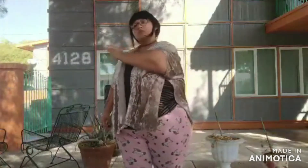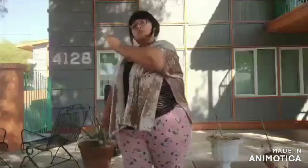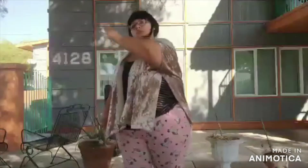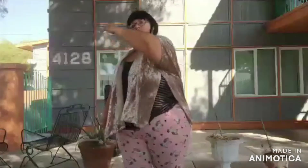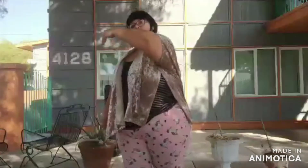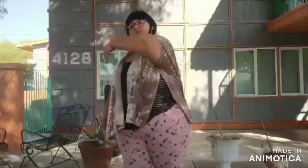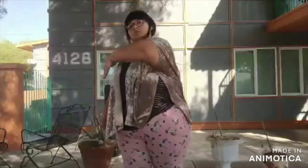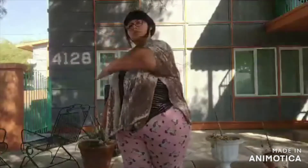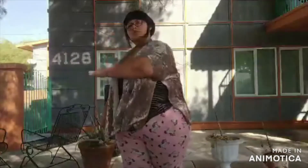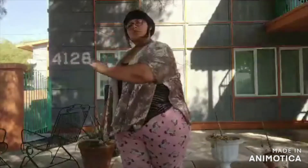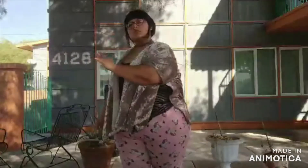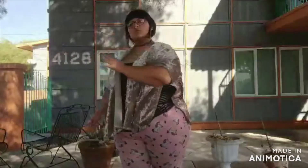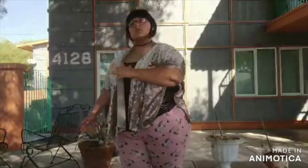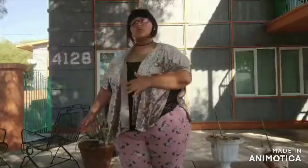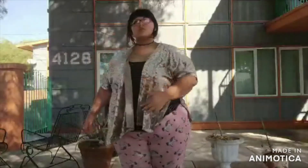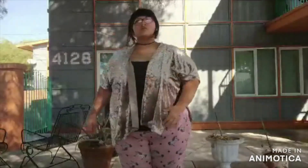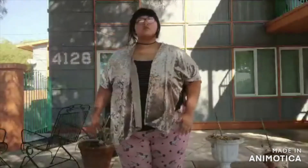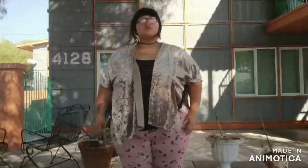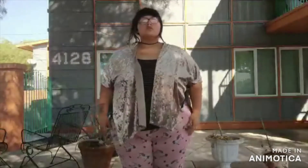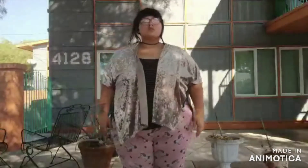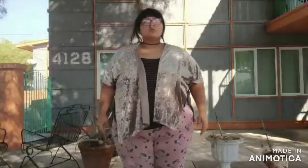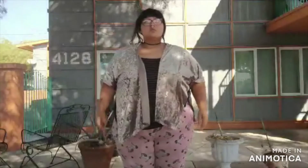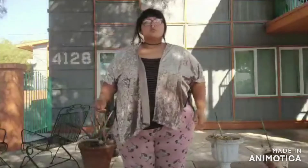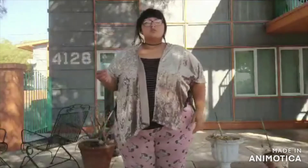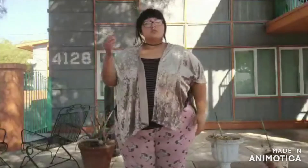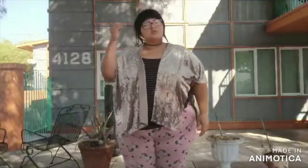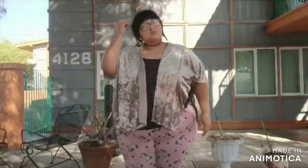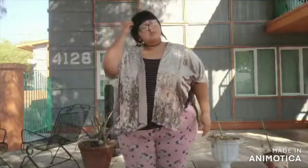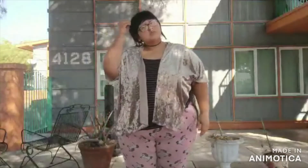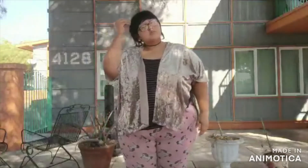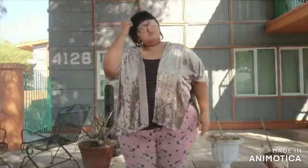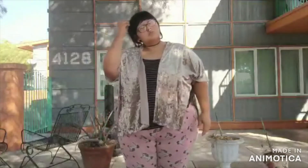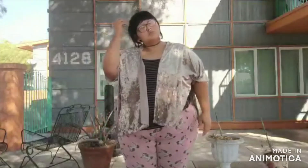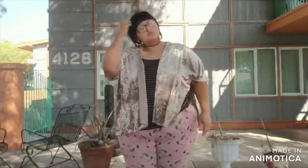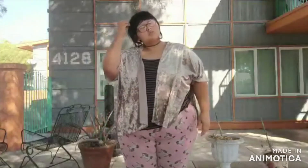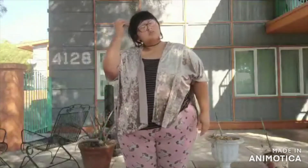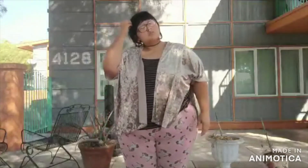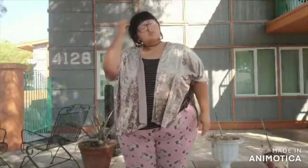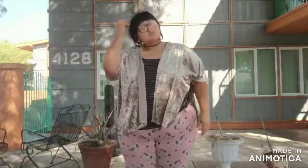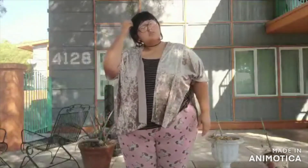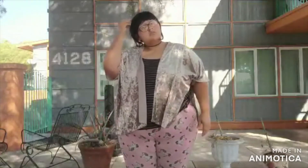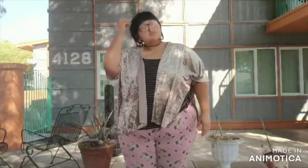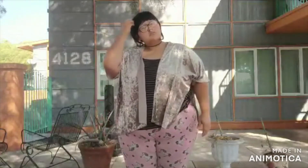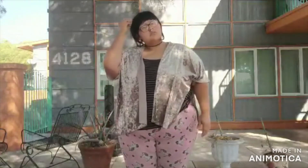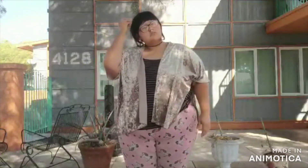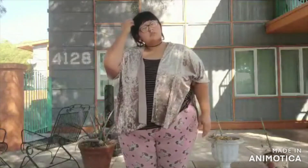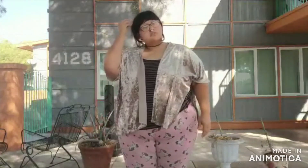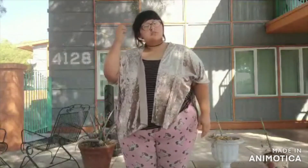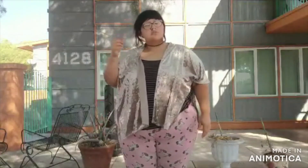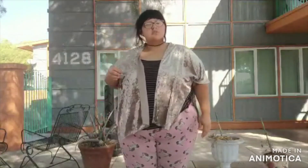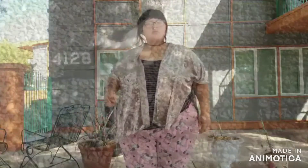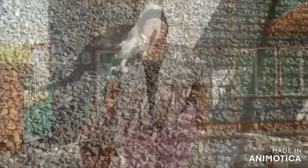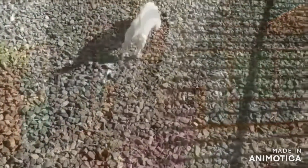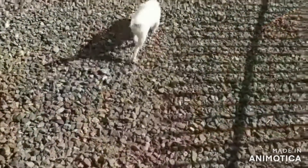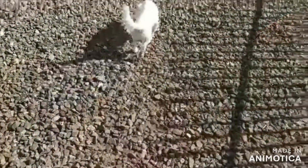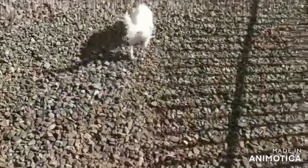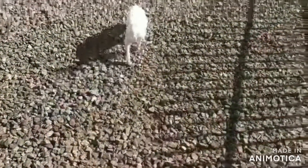i nourish them by leading with love i see them i hear them